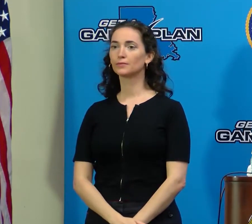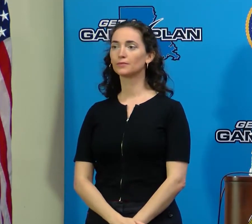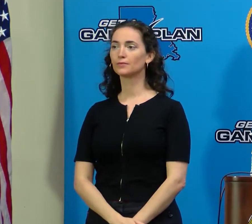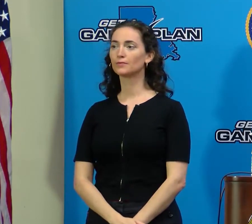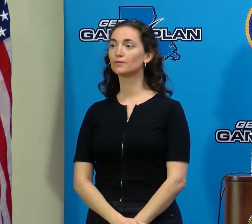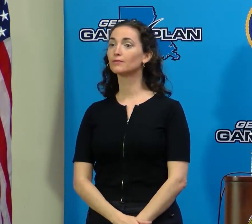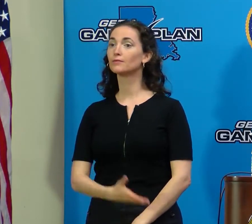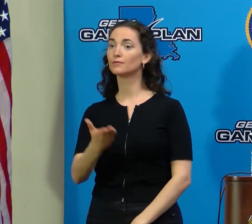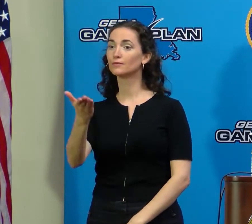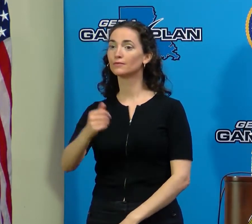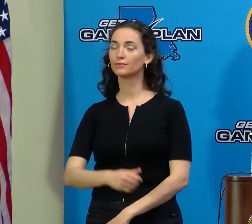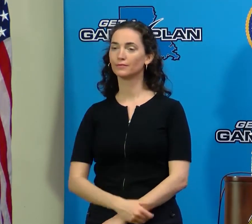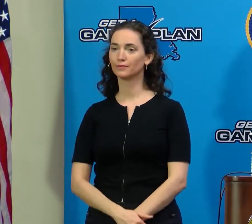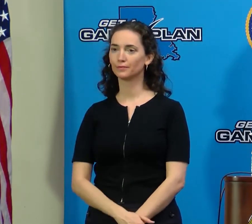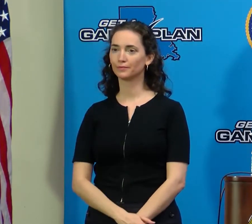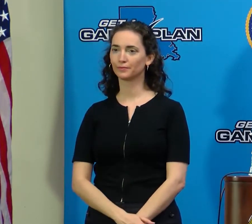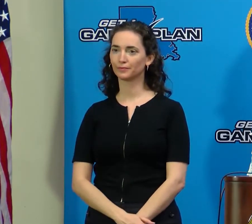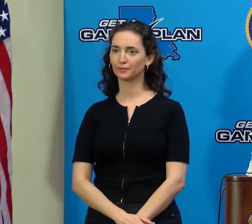Yes, sir.